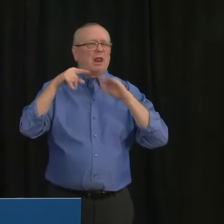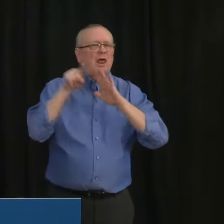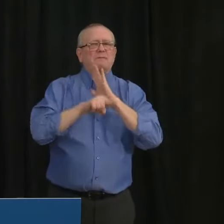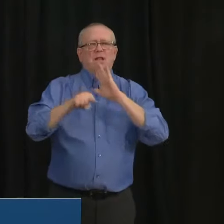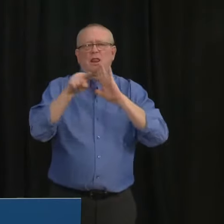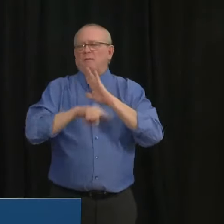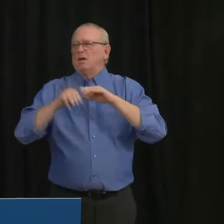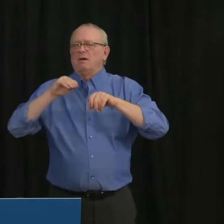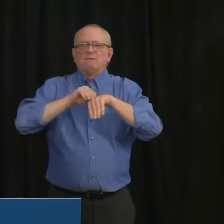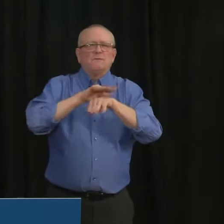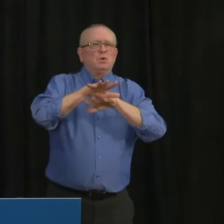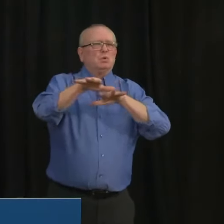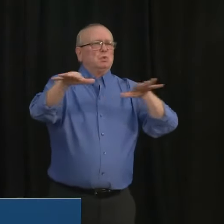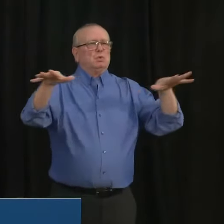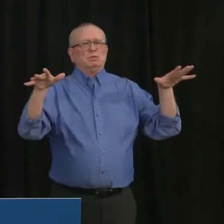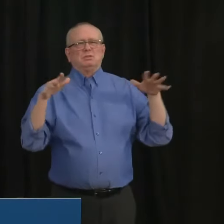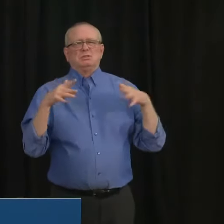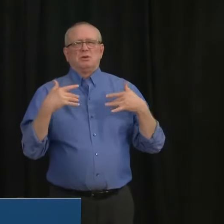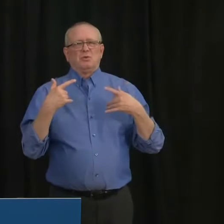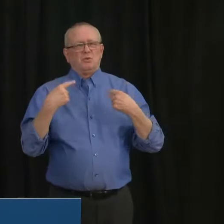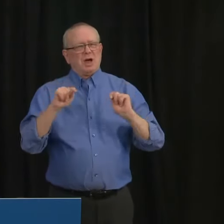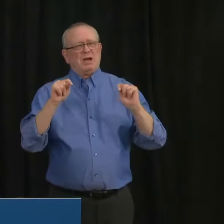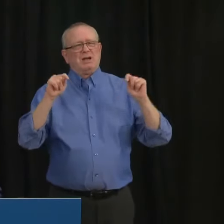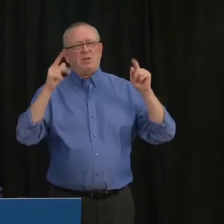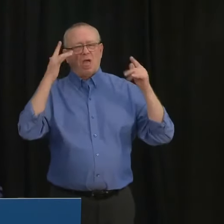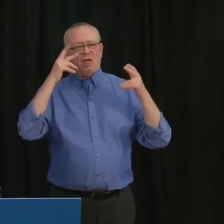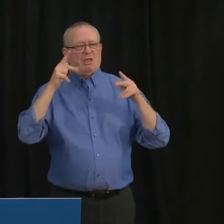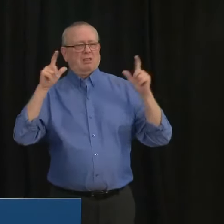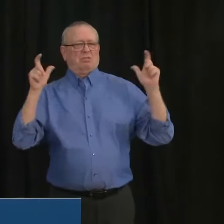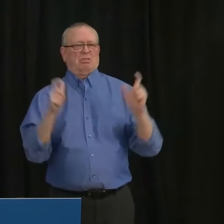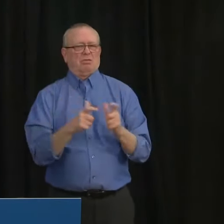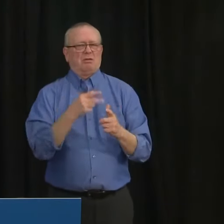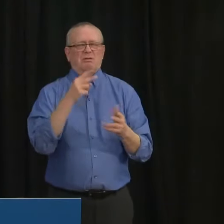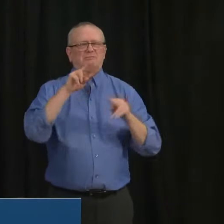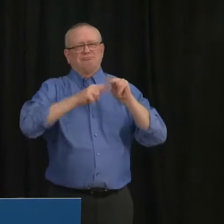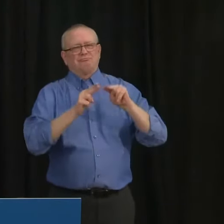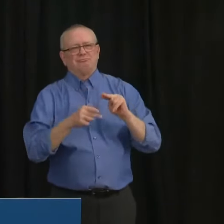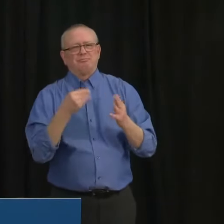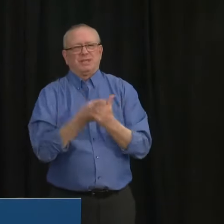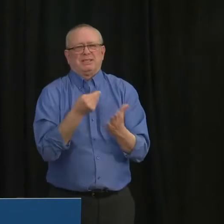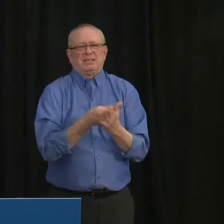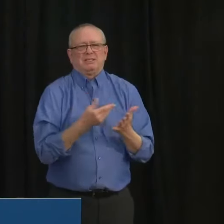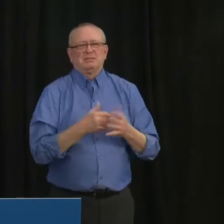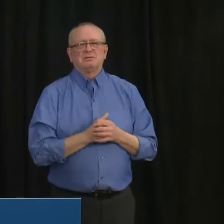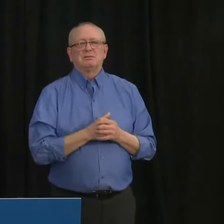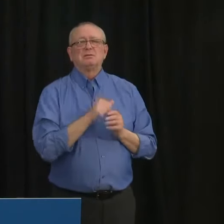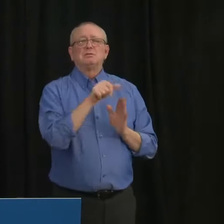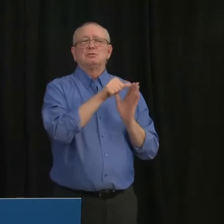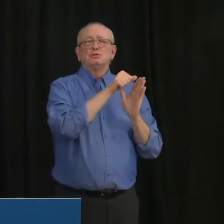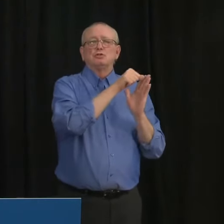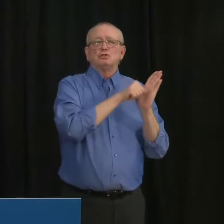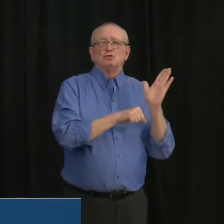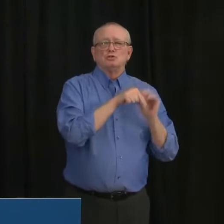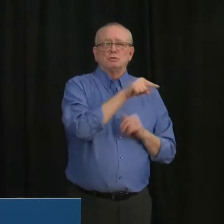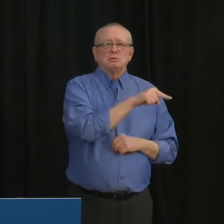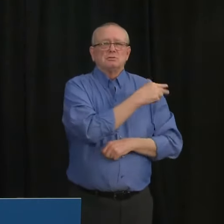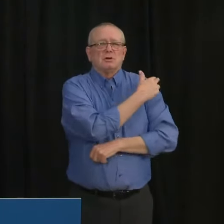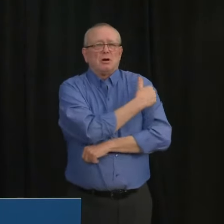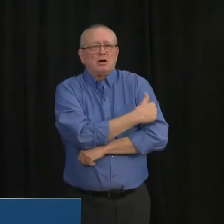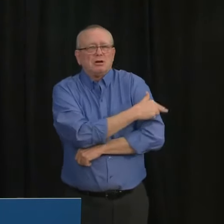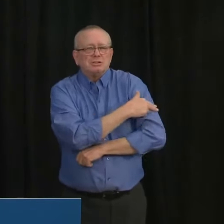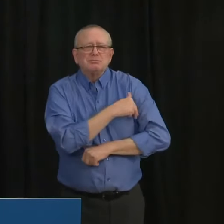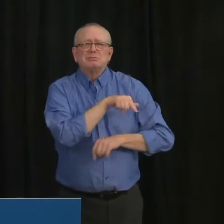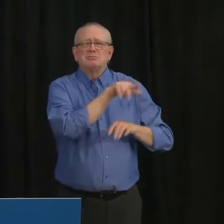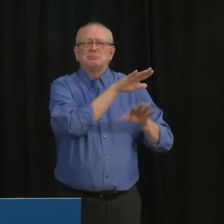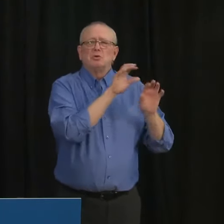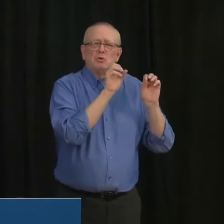COVID recession. I heard from an Edmonton surgeon who had said that his hospital here is coping well with COVID but he's